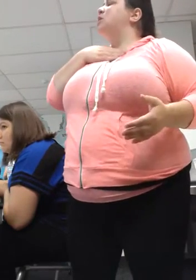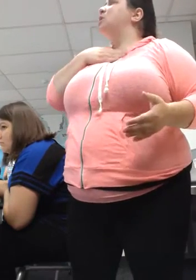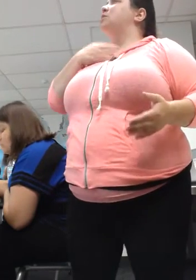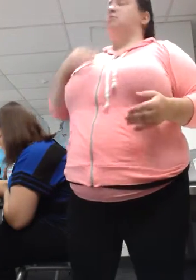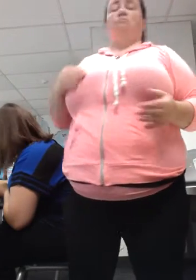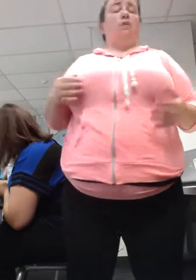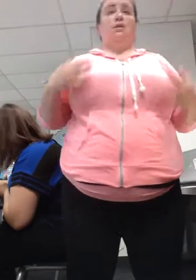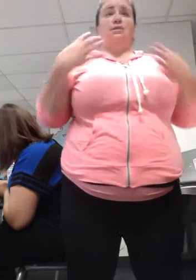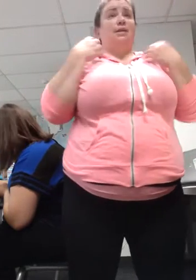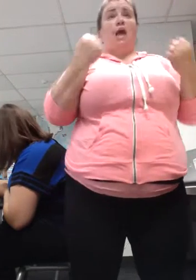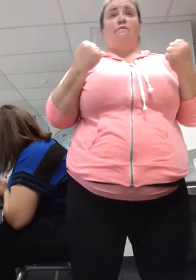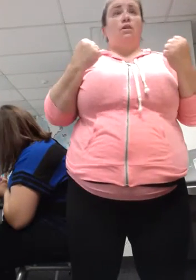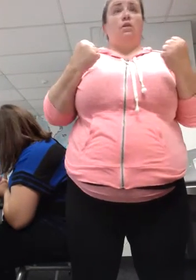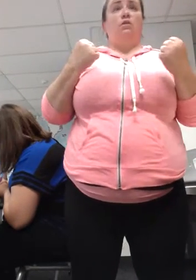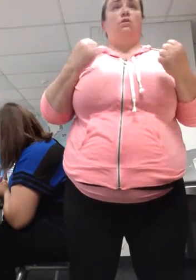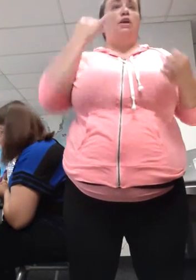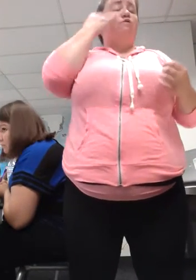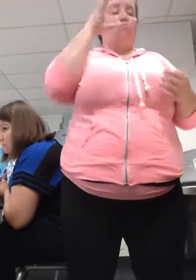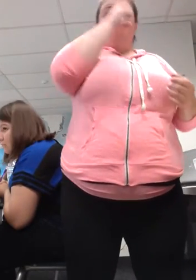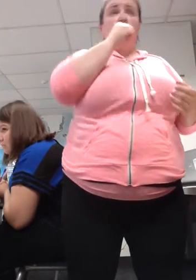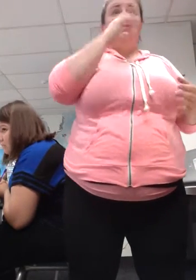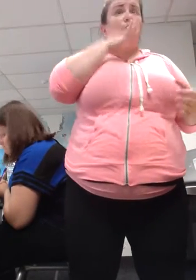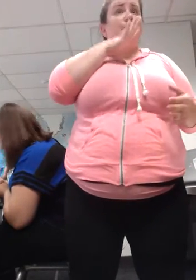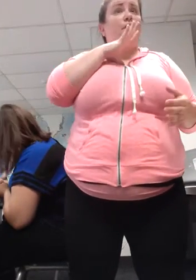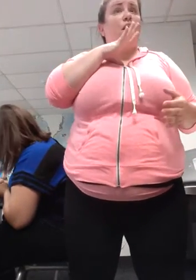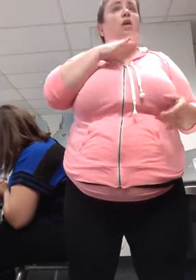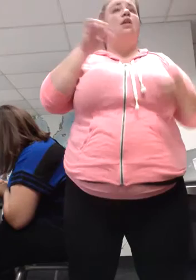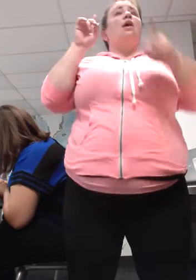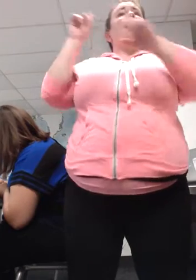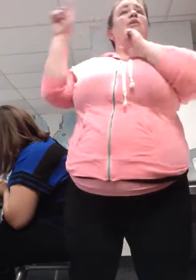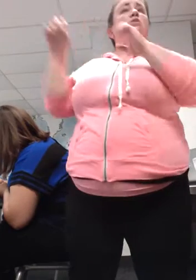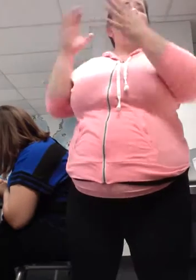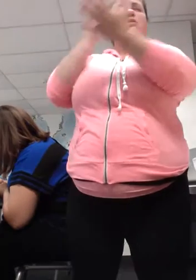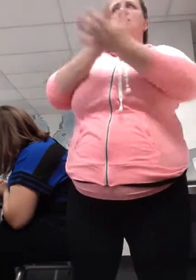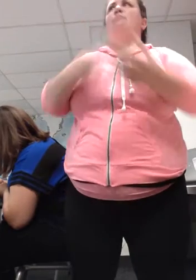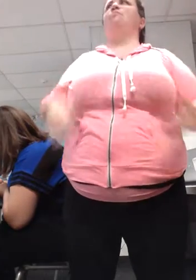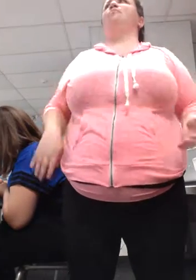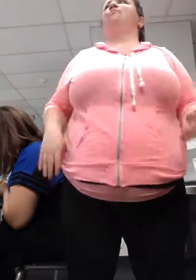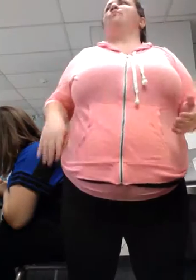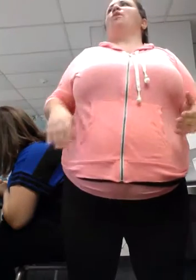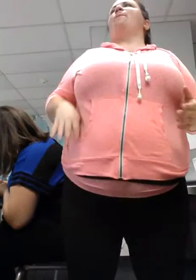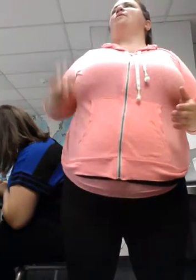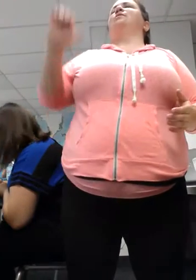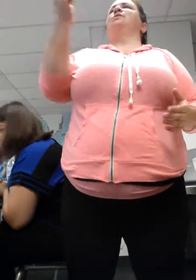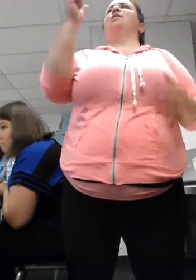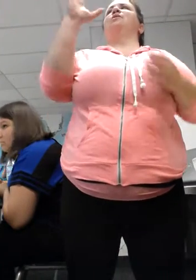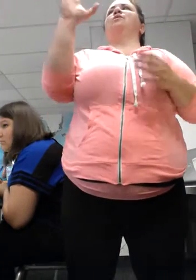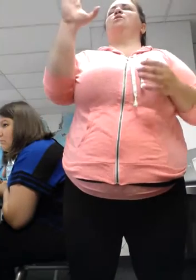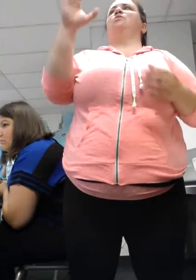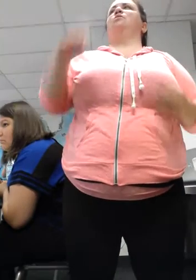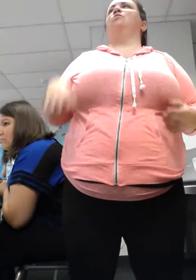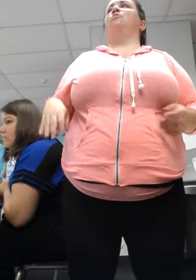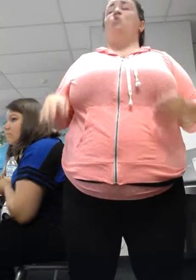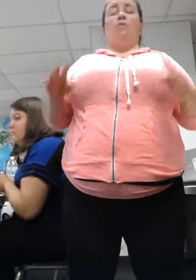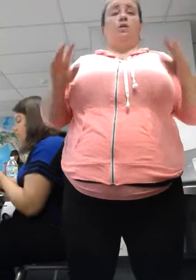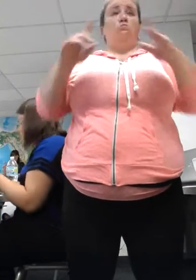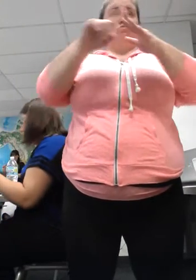Good? Alright. So that's Cerny's 10 C's. That's how we start teaching you how to